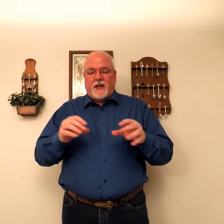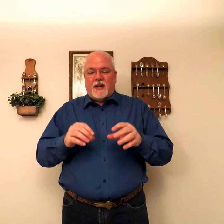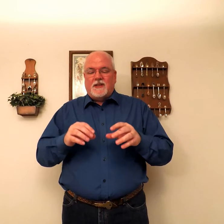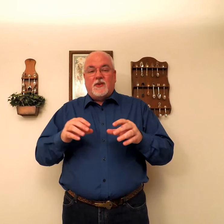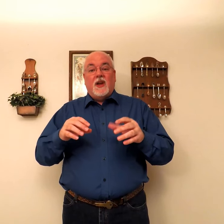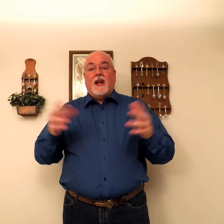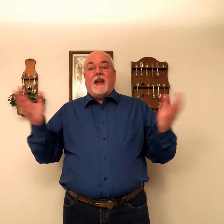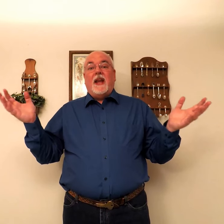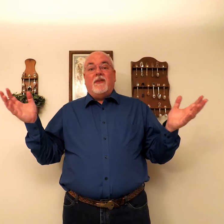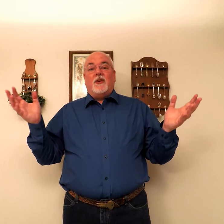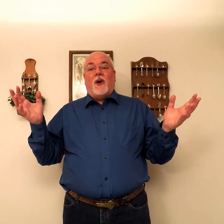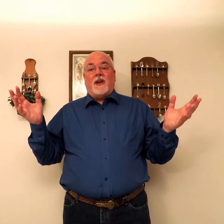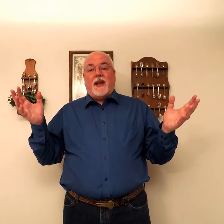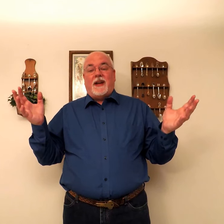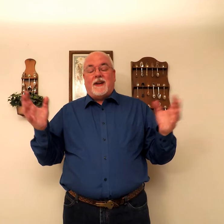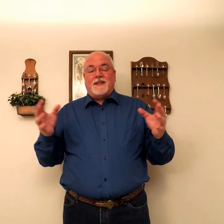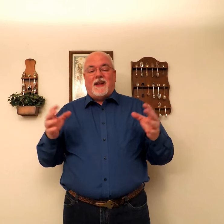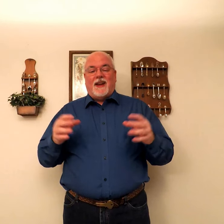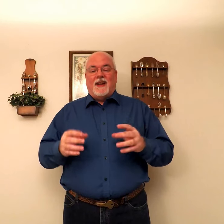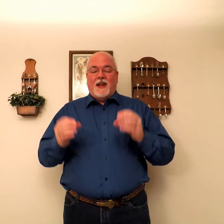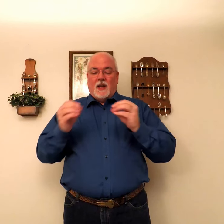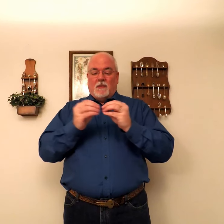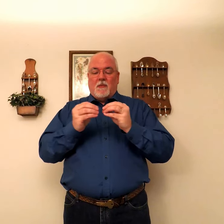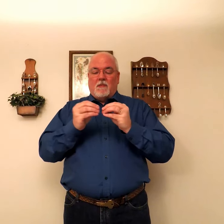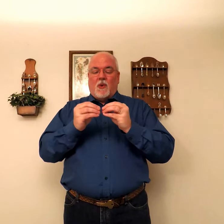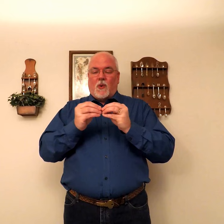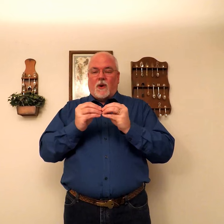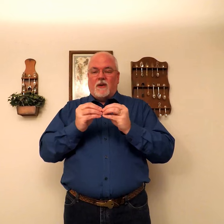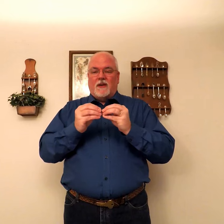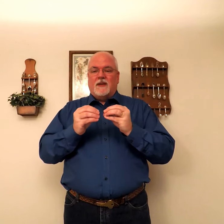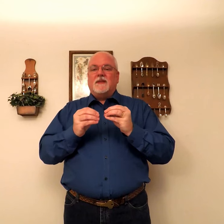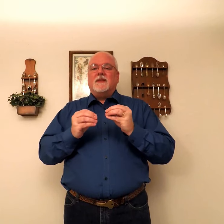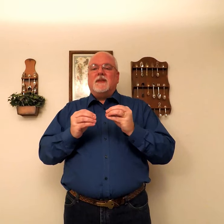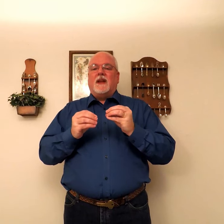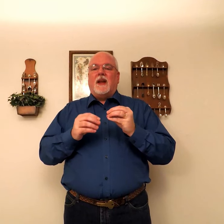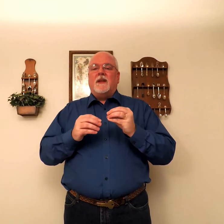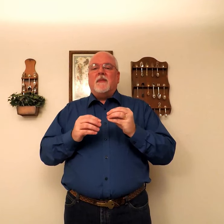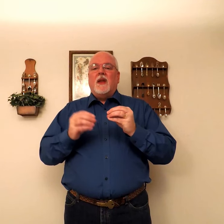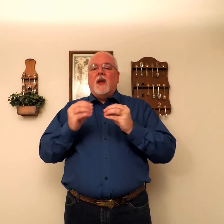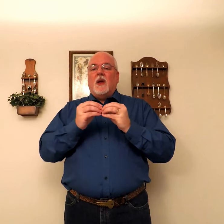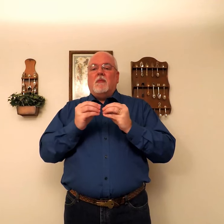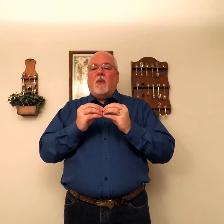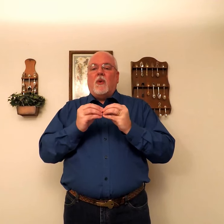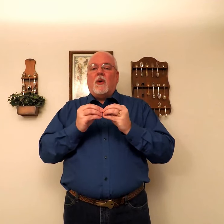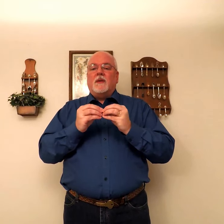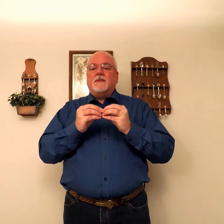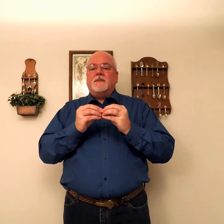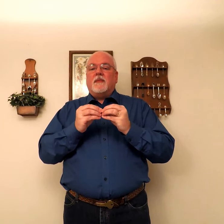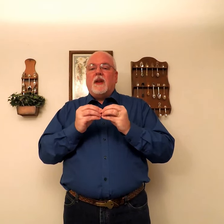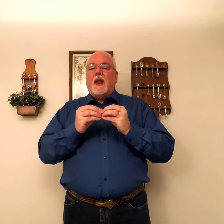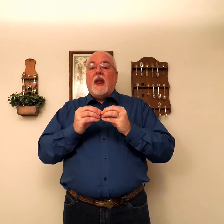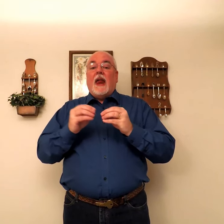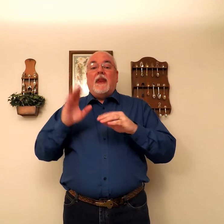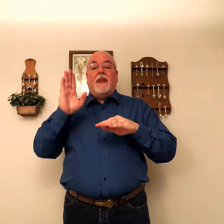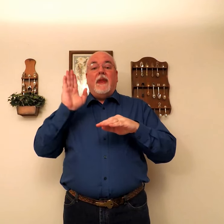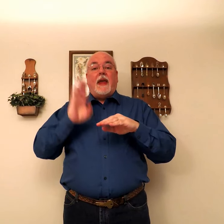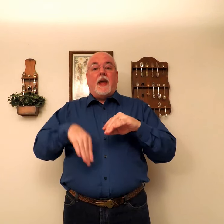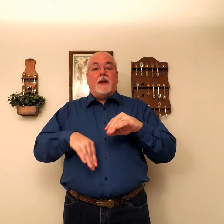their kids. can't even talk yet. Without a sign. But more. Okay. More. Than.